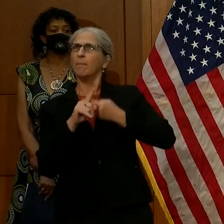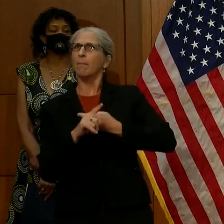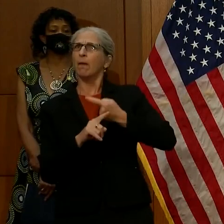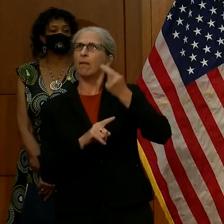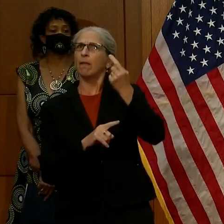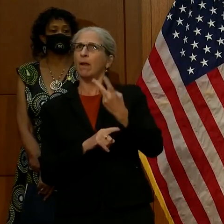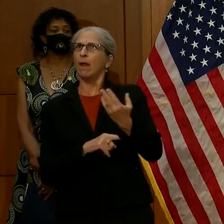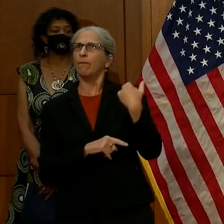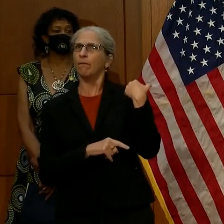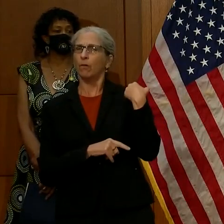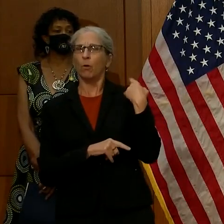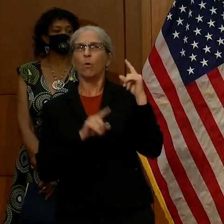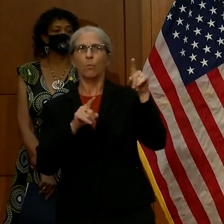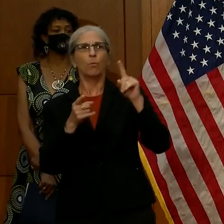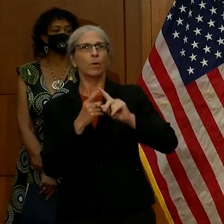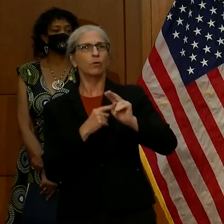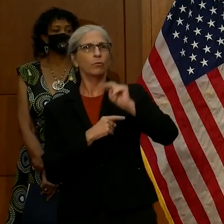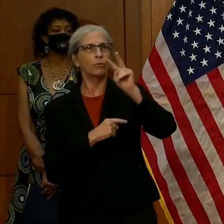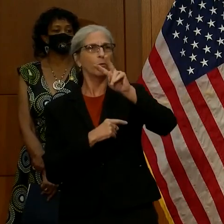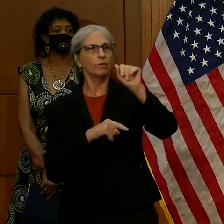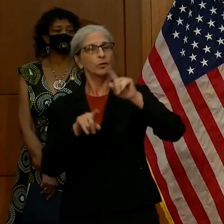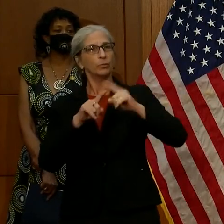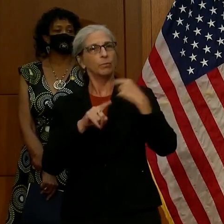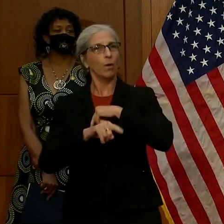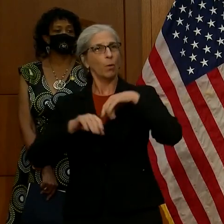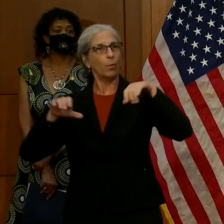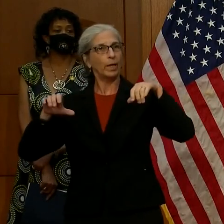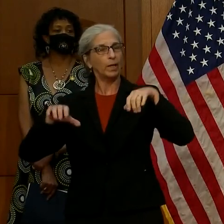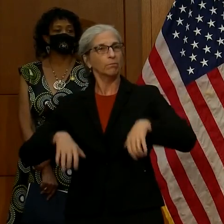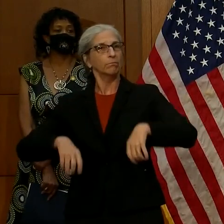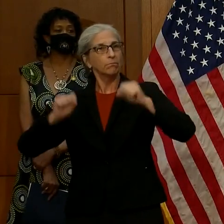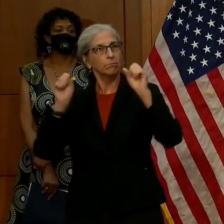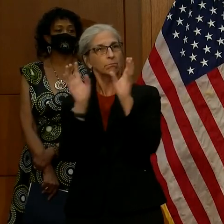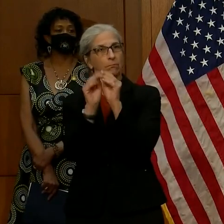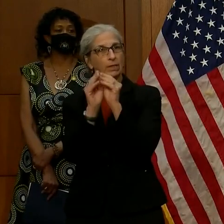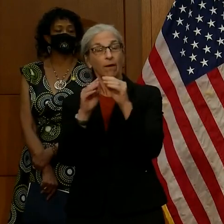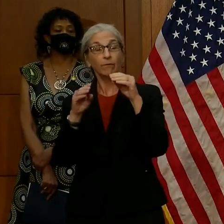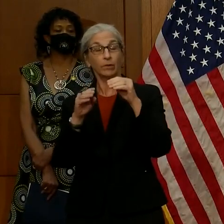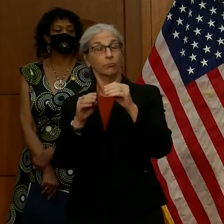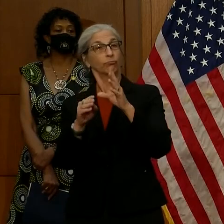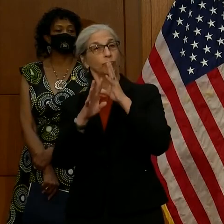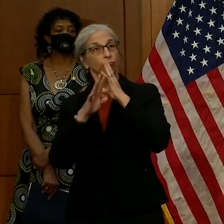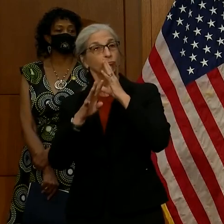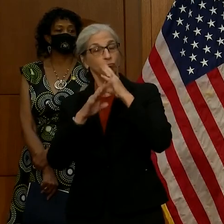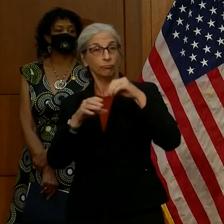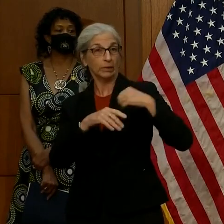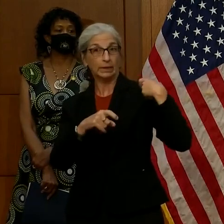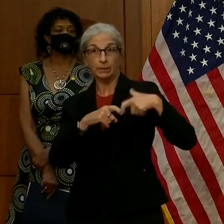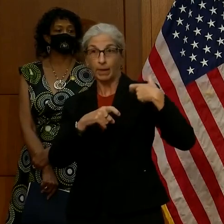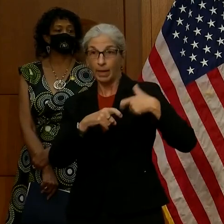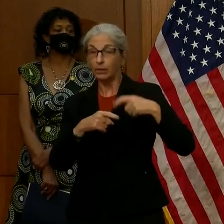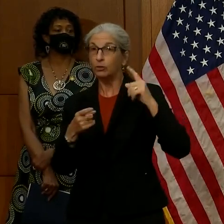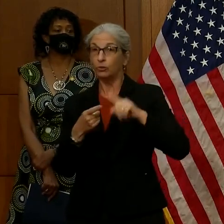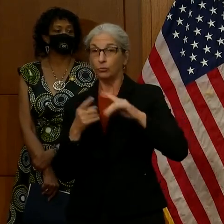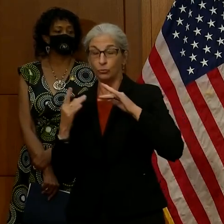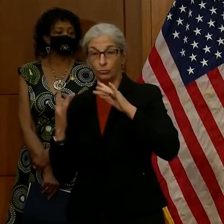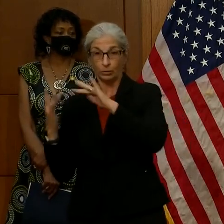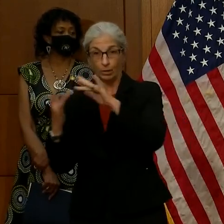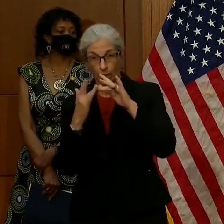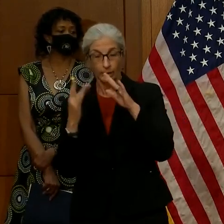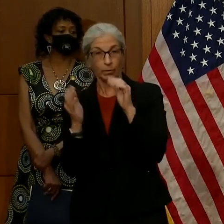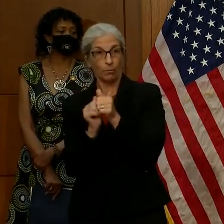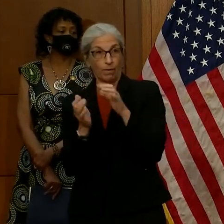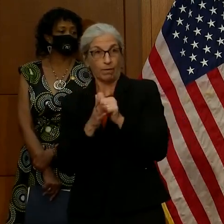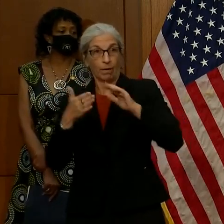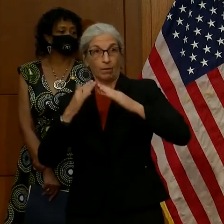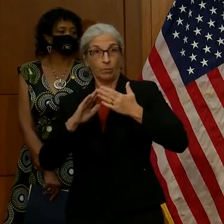did our entire conference in Spanish to reach out to those folks. We, this particular press